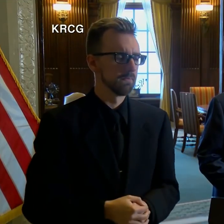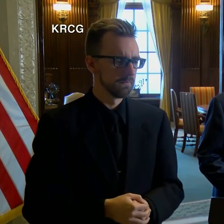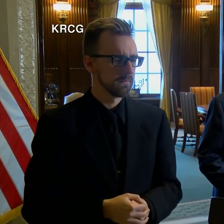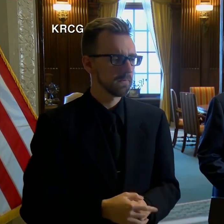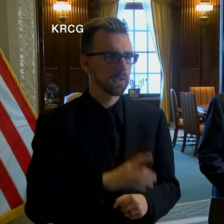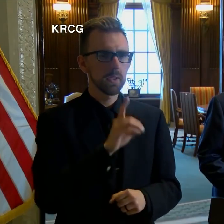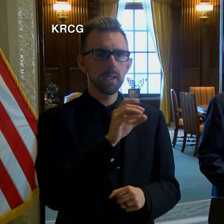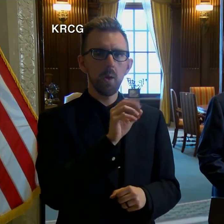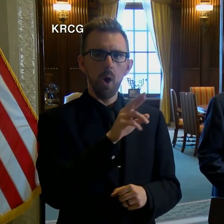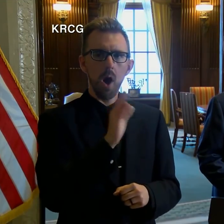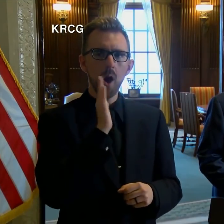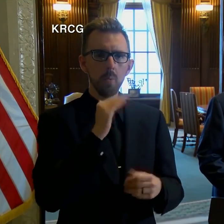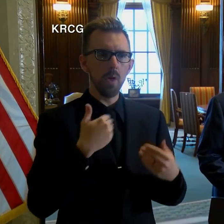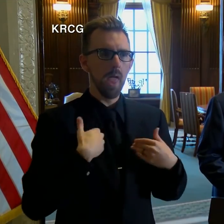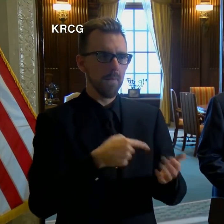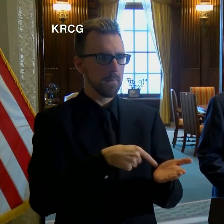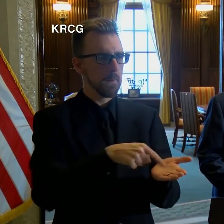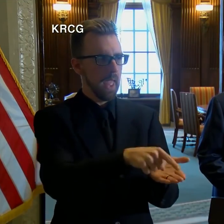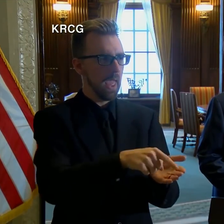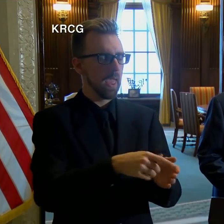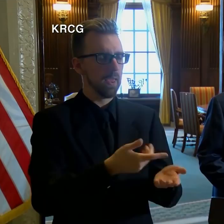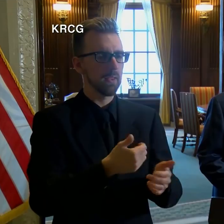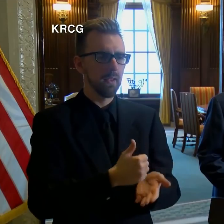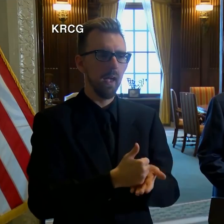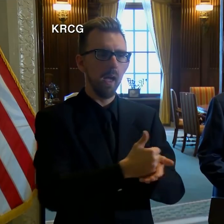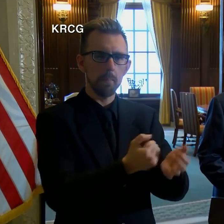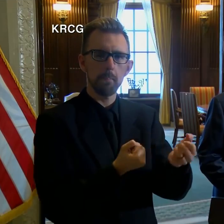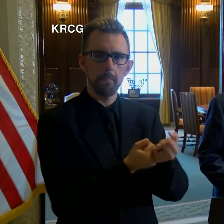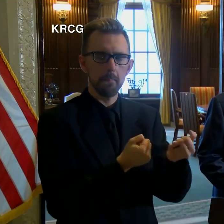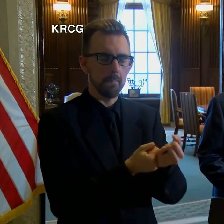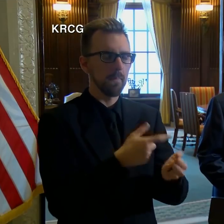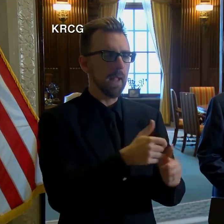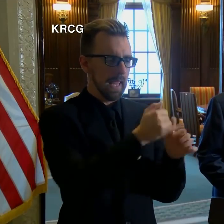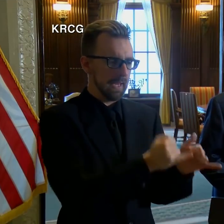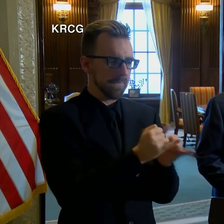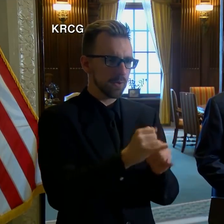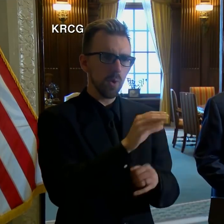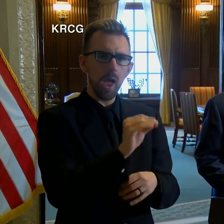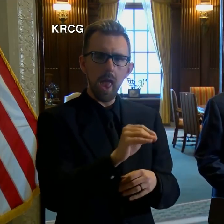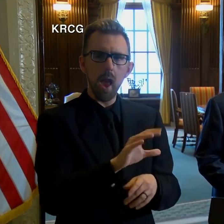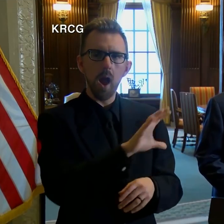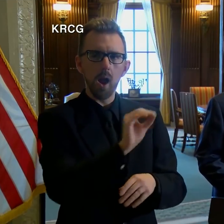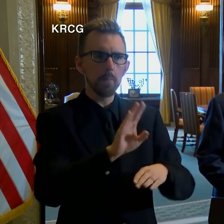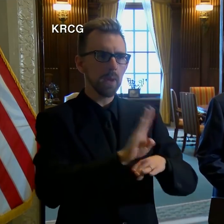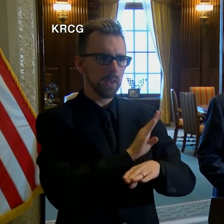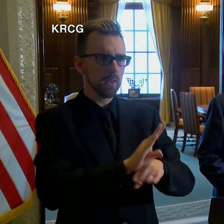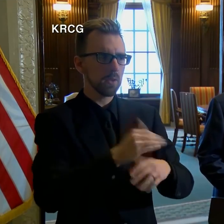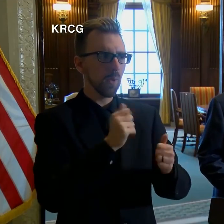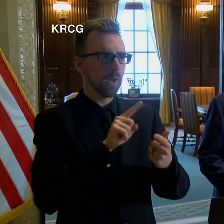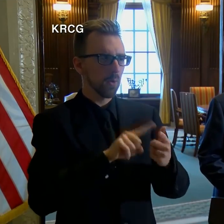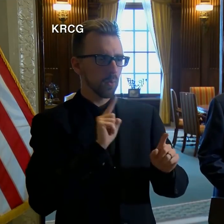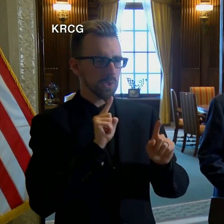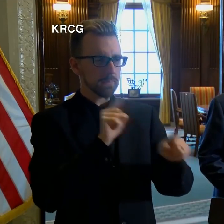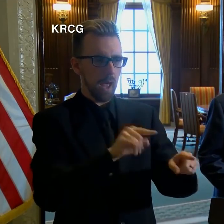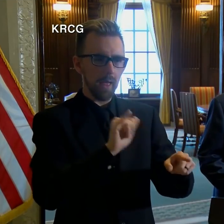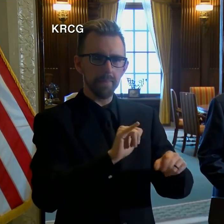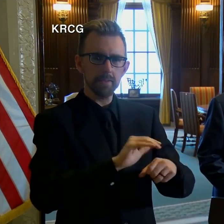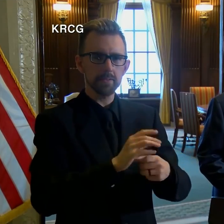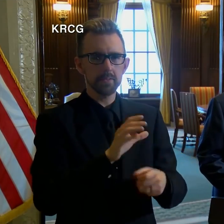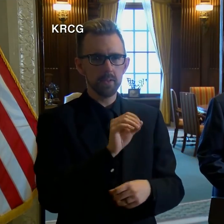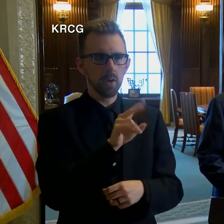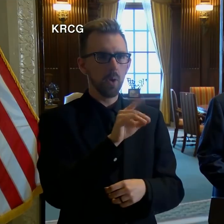provide special payment relief to individuals and corporations in response to the COVID-19 outbreak.